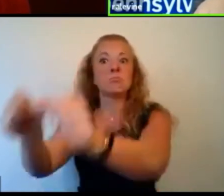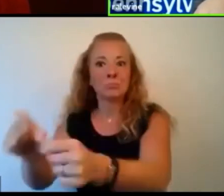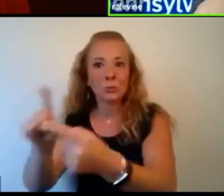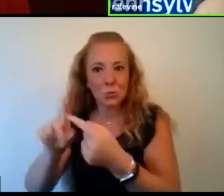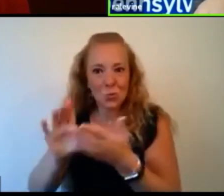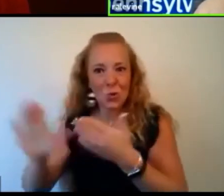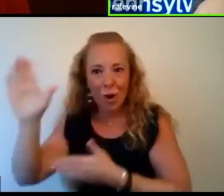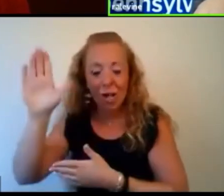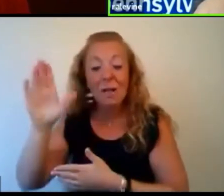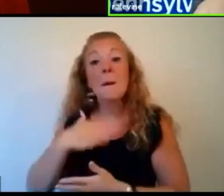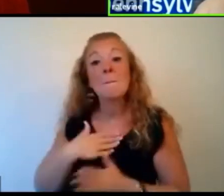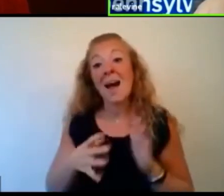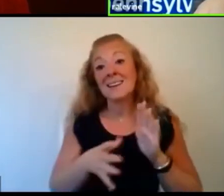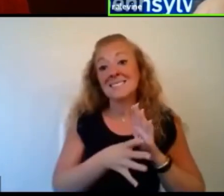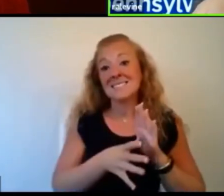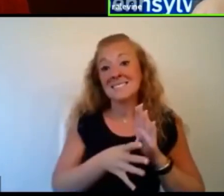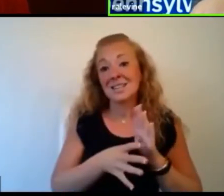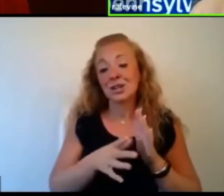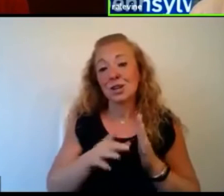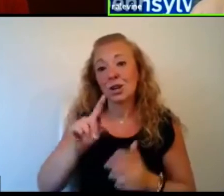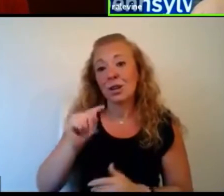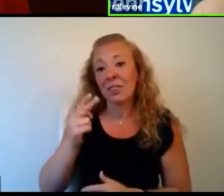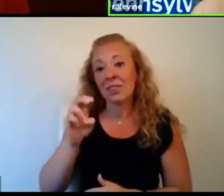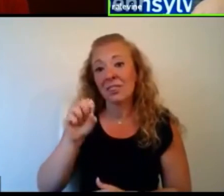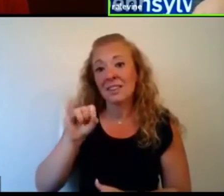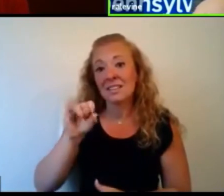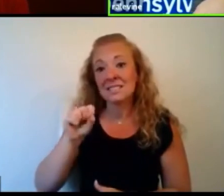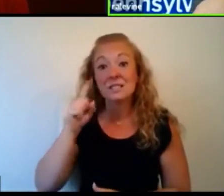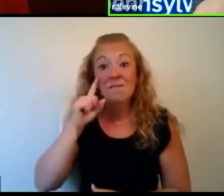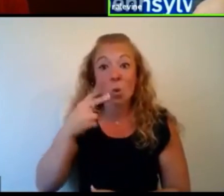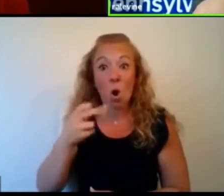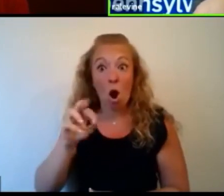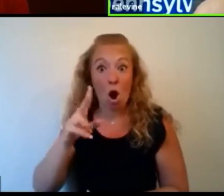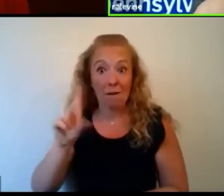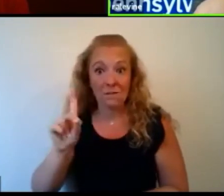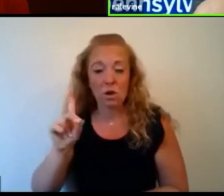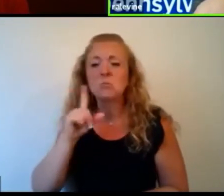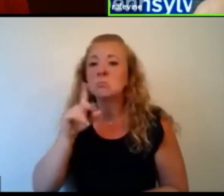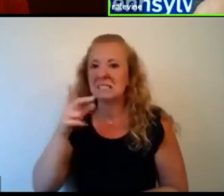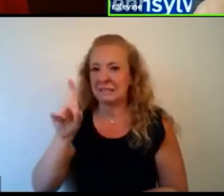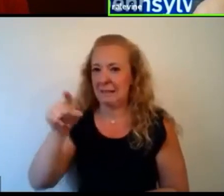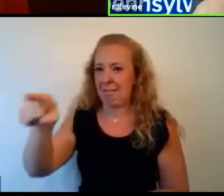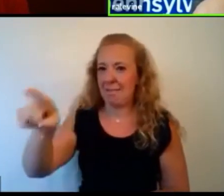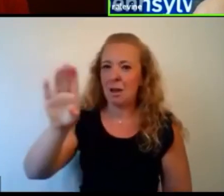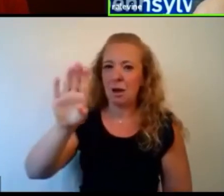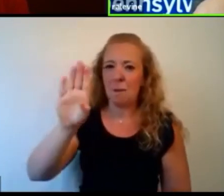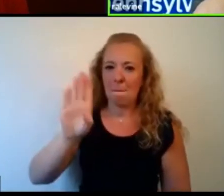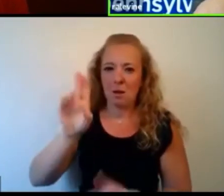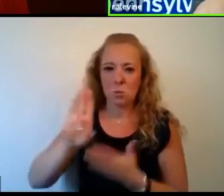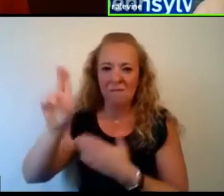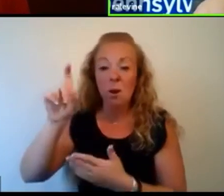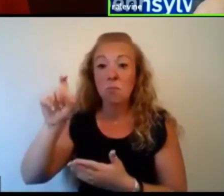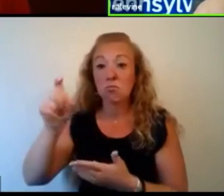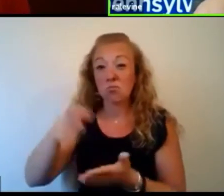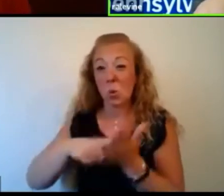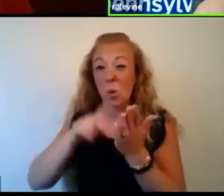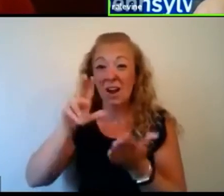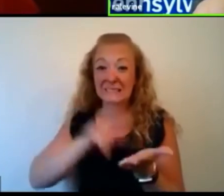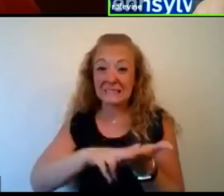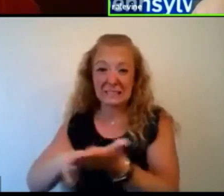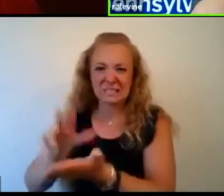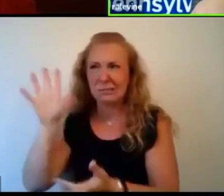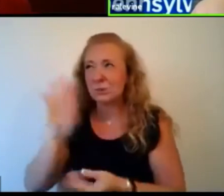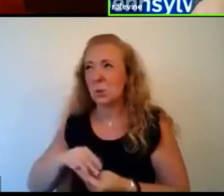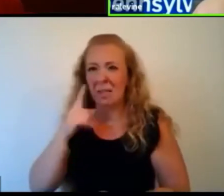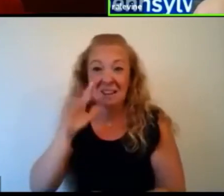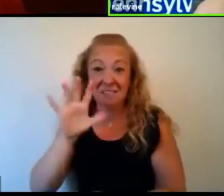senior thesis at Harvard at Boston university, which took, I don't know, 55 signatures of people to get approval from. No one had ever done